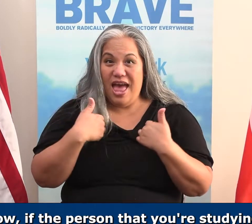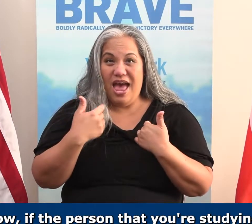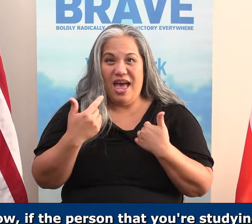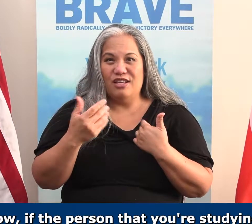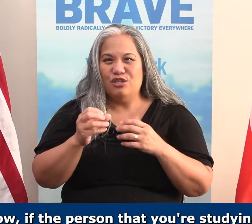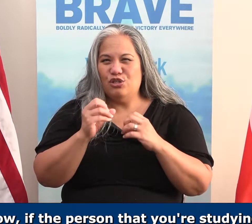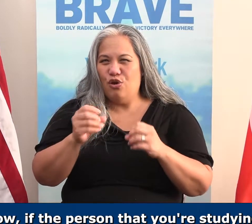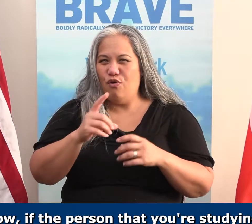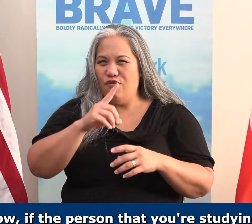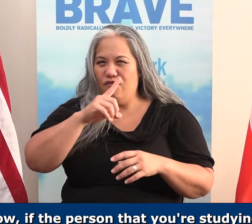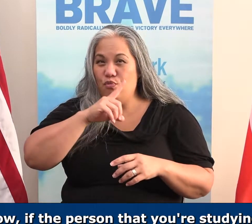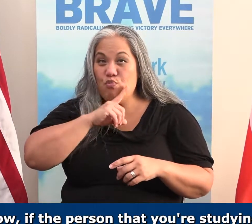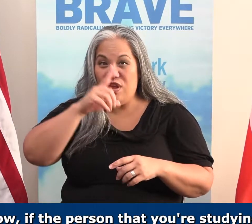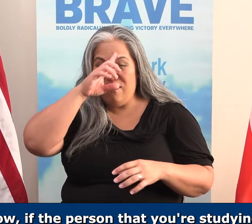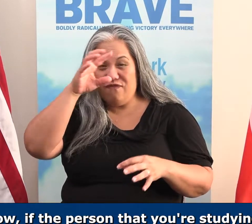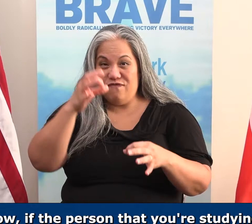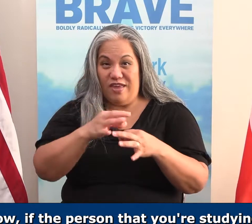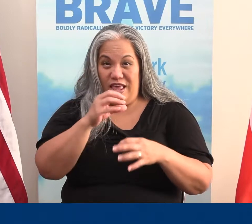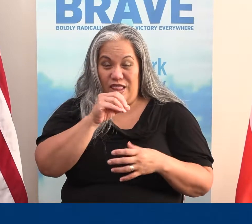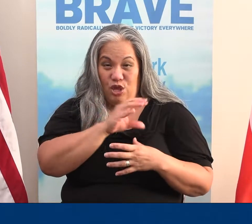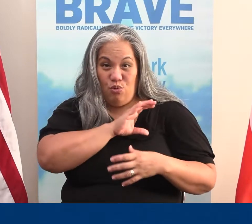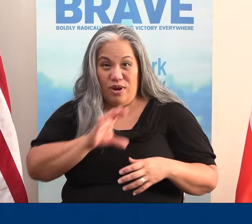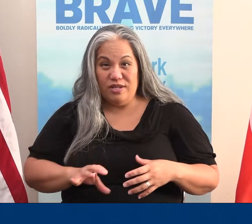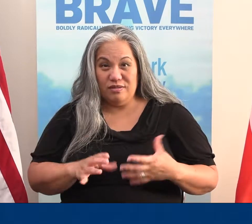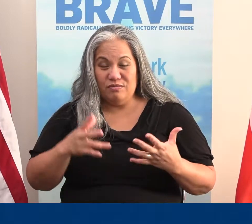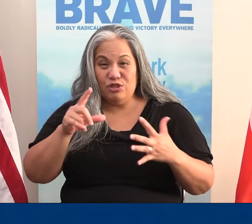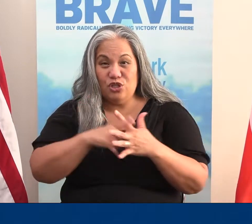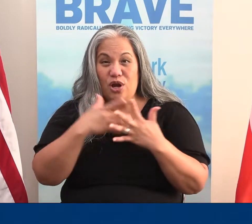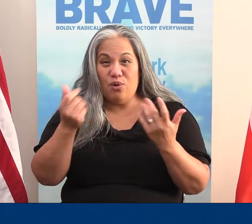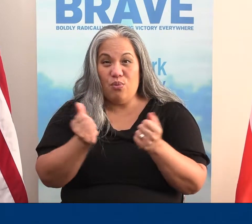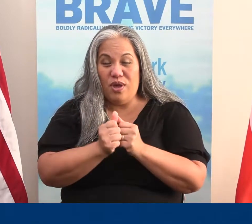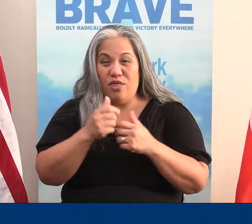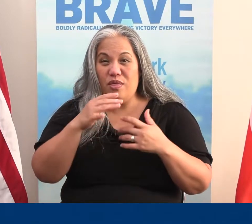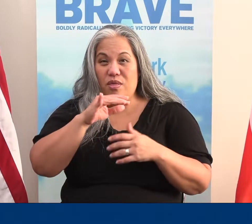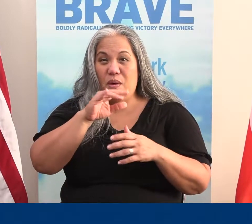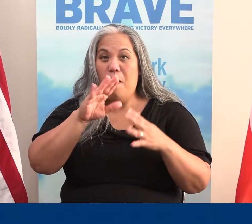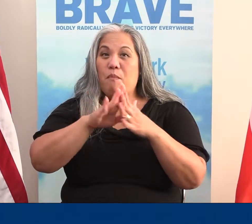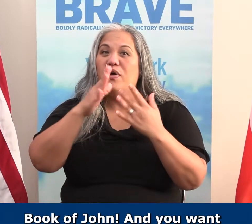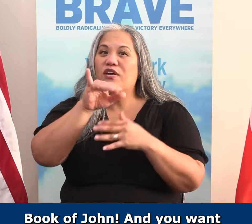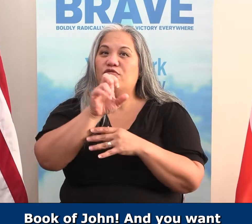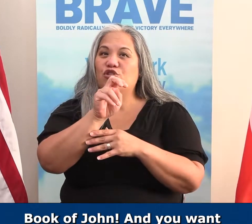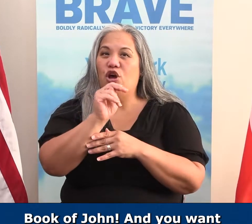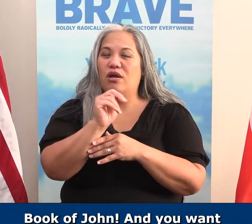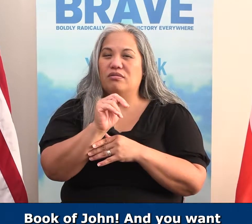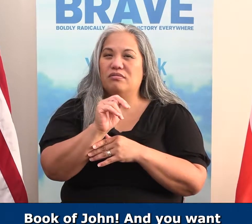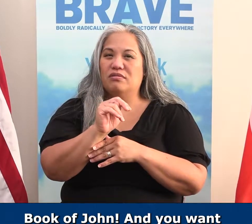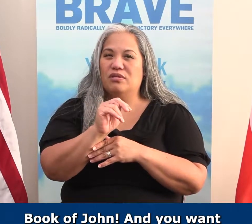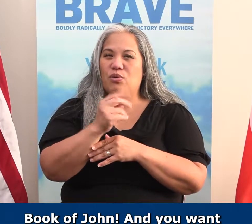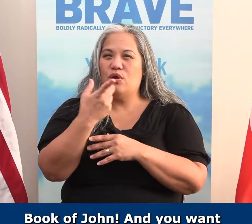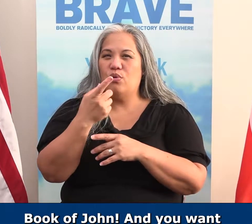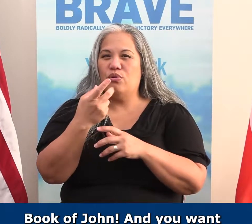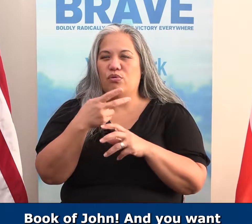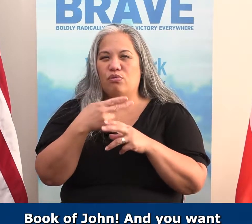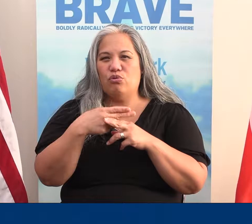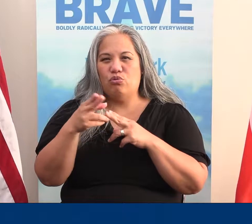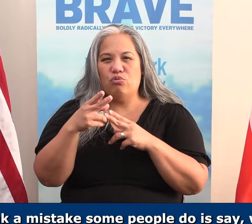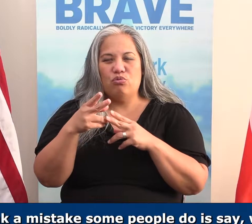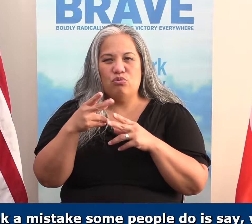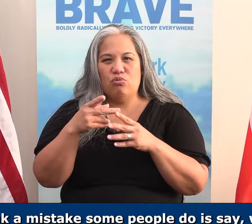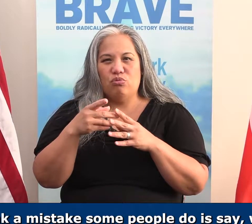no real faith in Christ, then you're going to start with what book? Book of John. And you want to go through it in a quick clip. I think a mistake